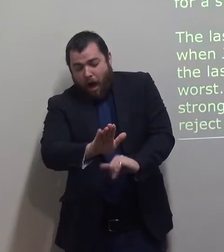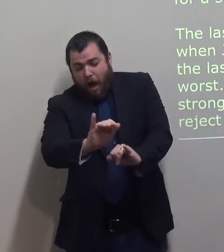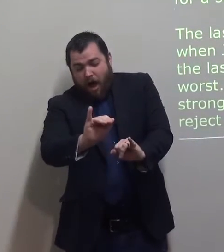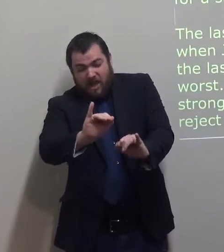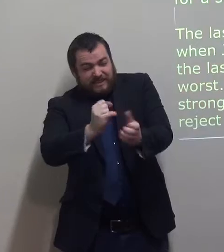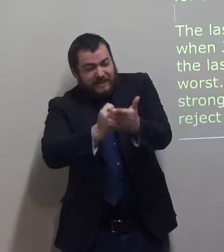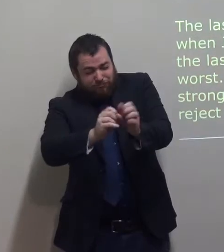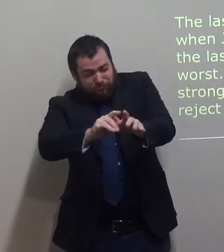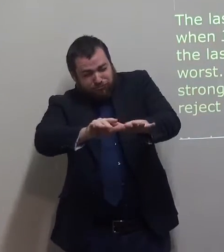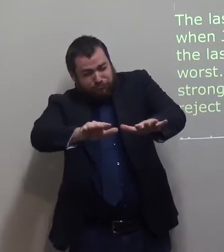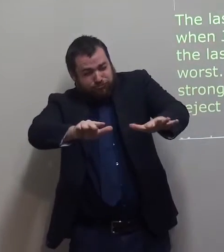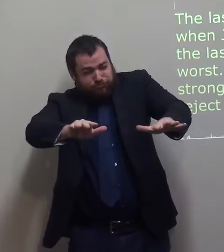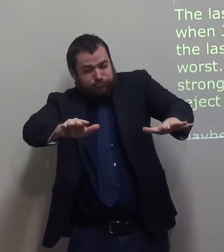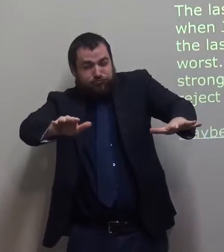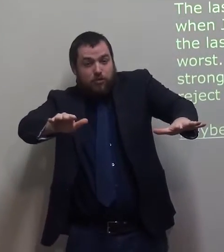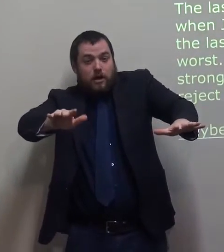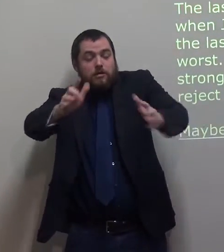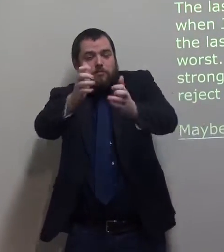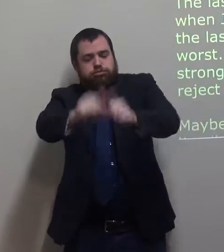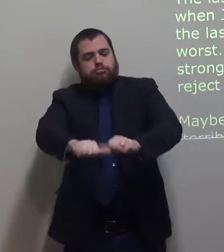We think the last terrible time will be the worst.